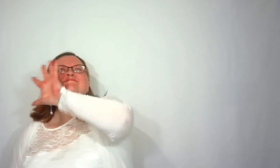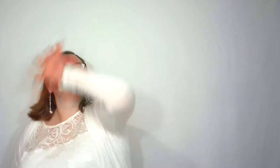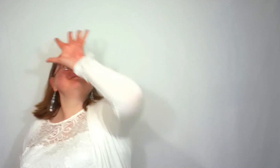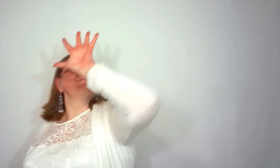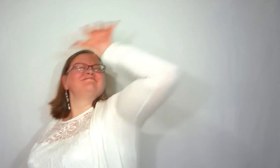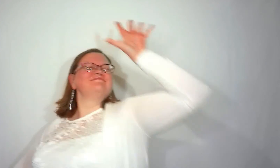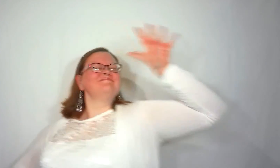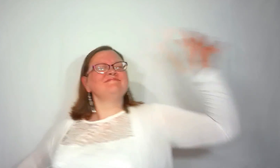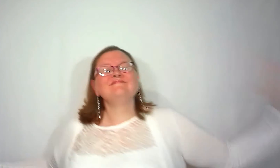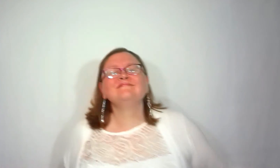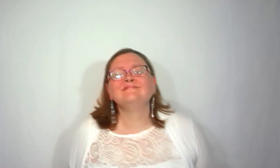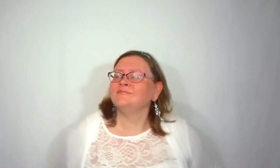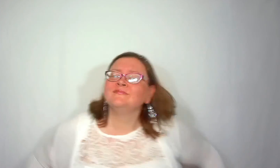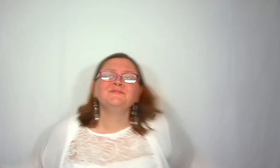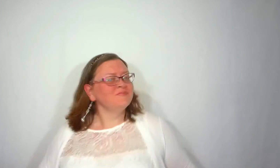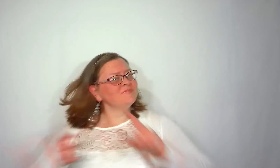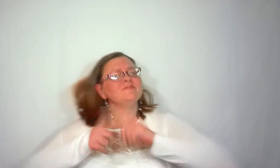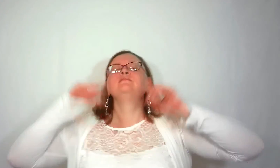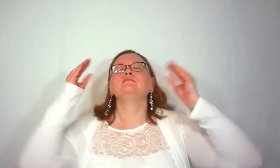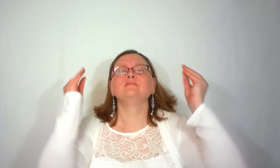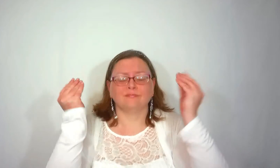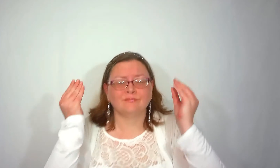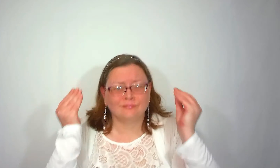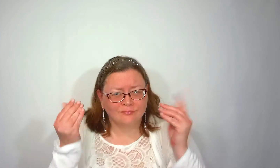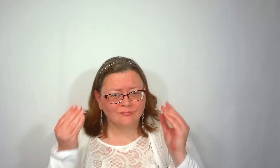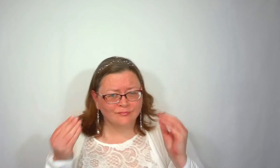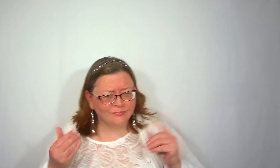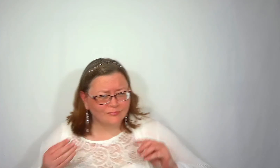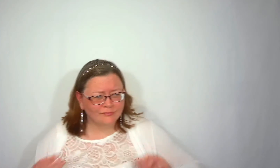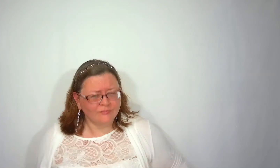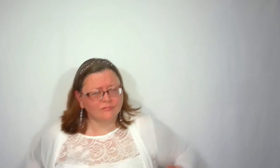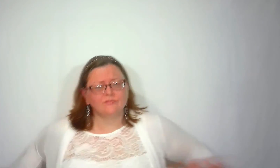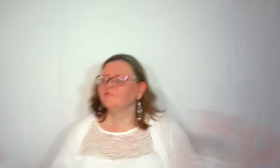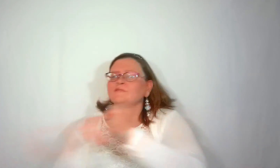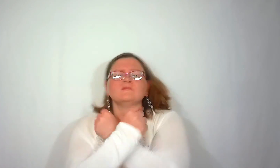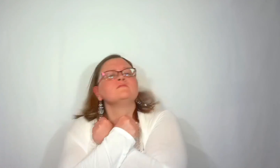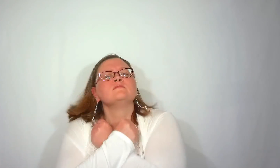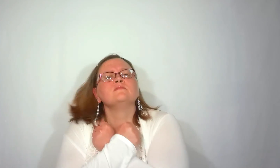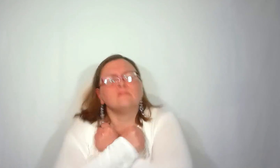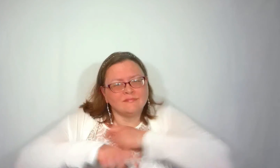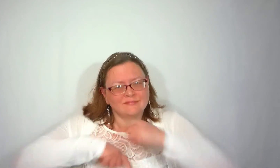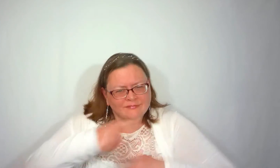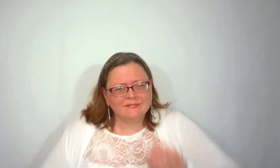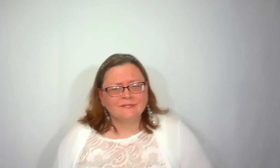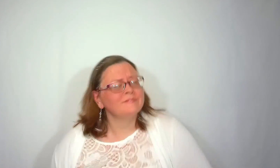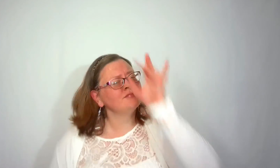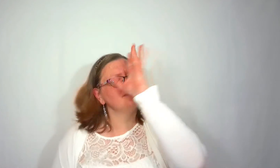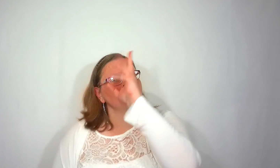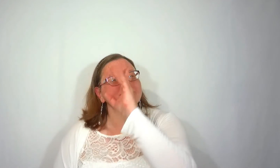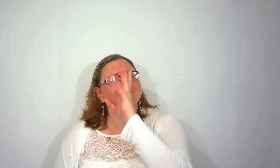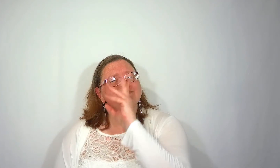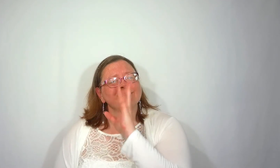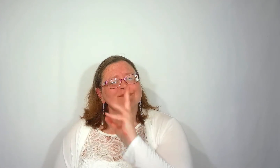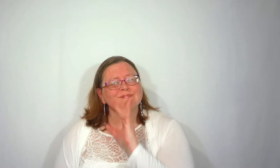the sun And I just can't afford to be wrong Even when I'm afraid